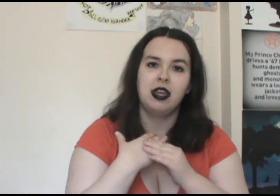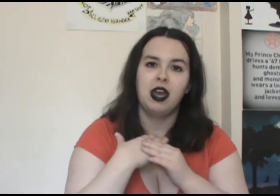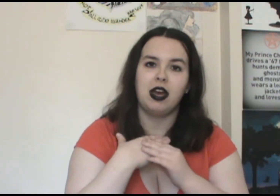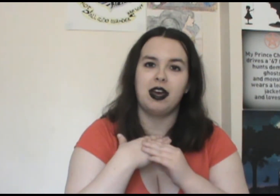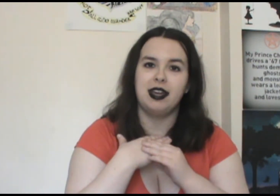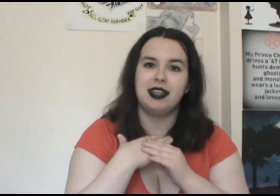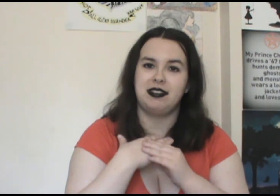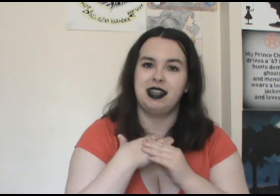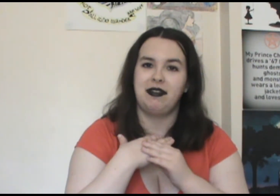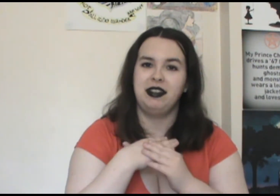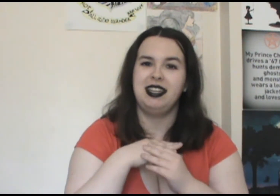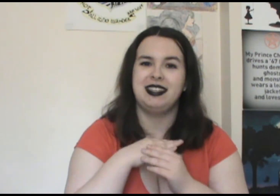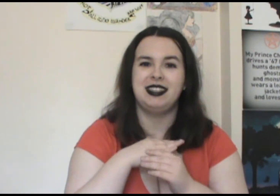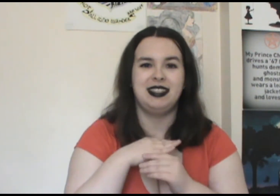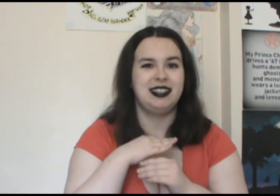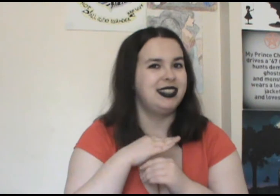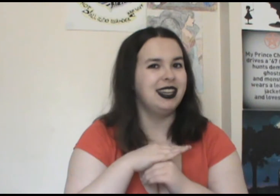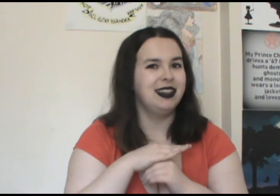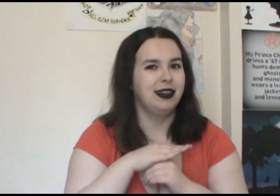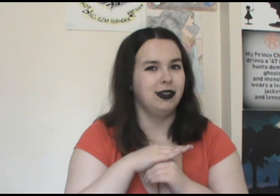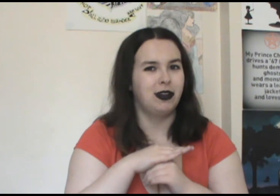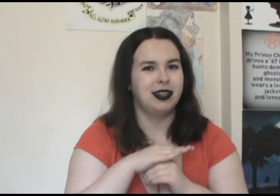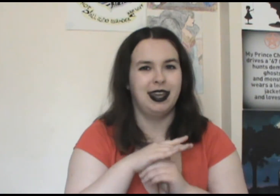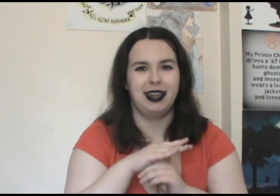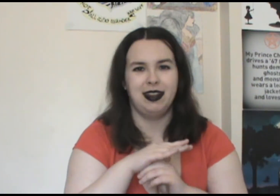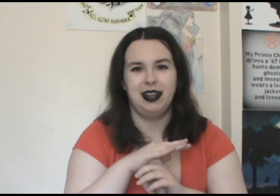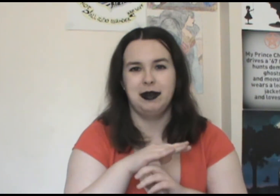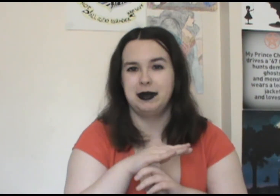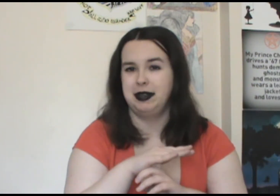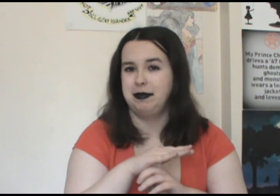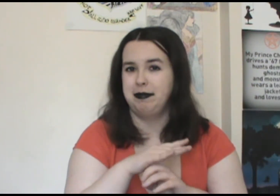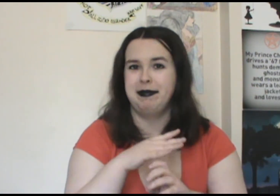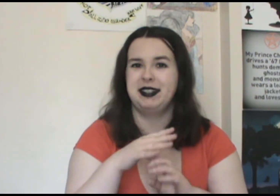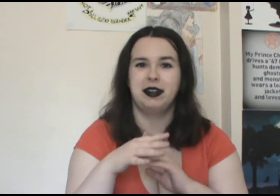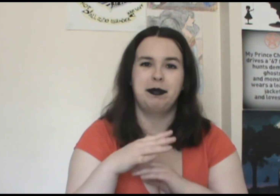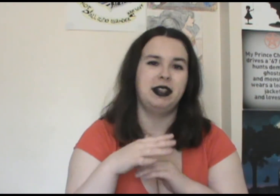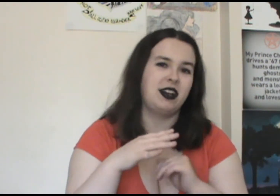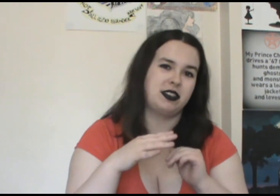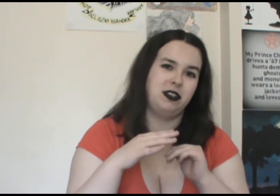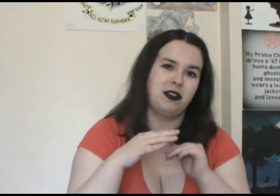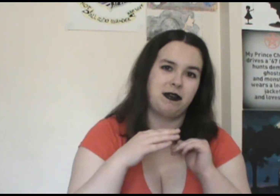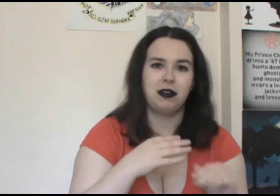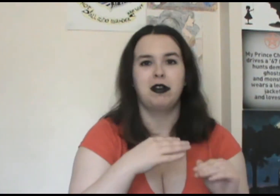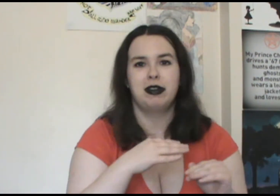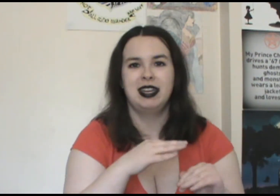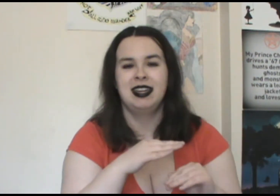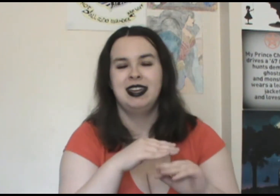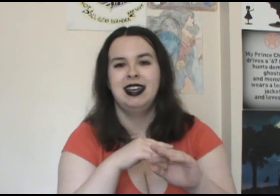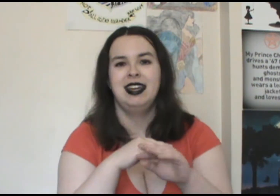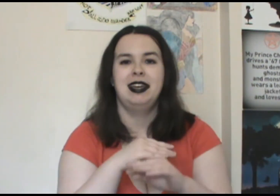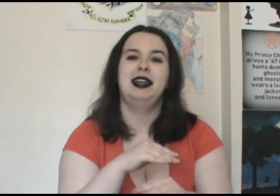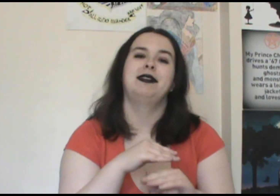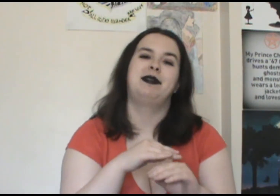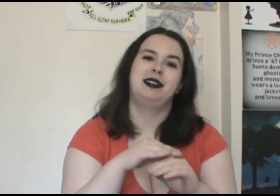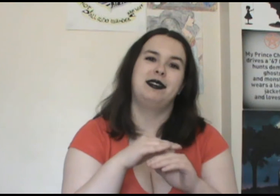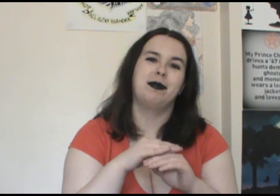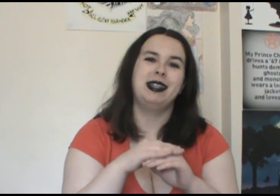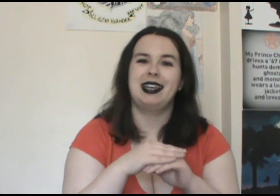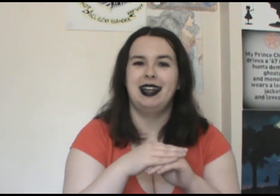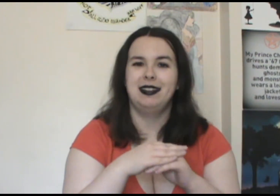it definitely didn't look like it would sort of belong to Farouk. It really kind of